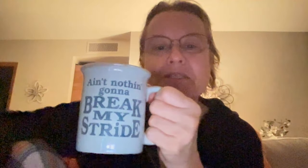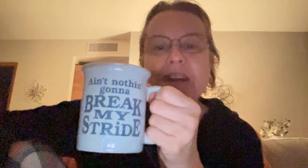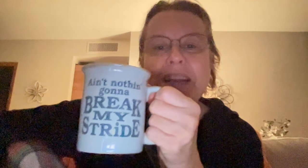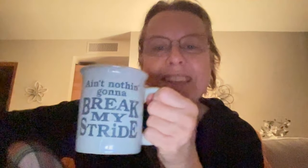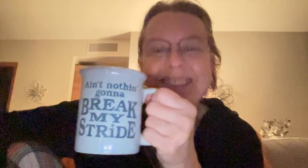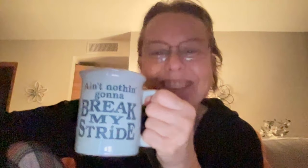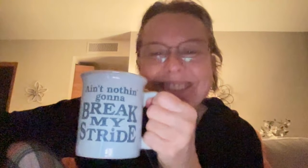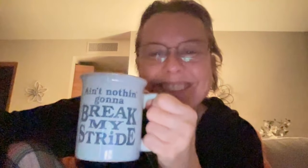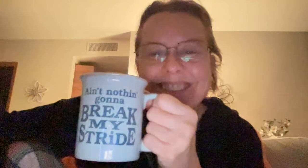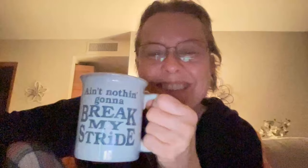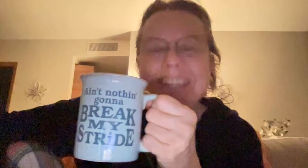stride, right?